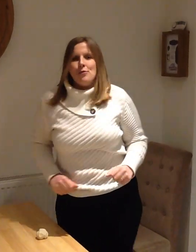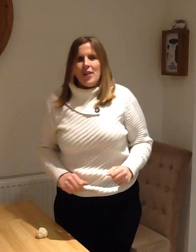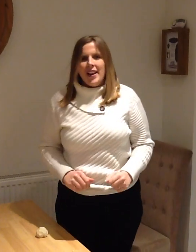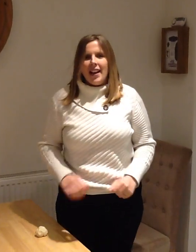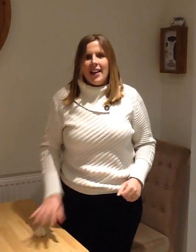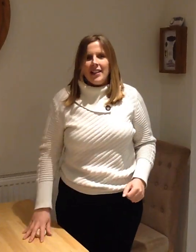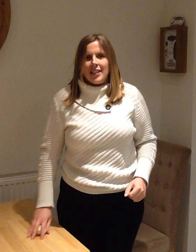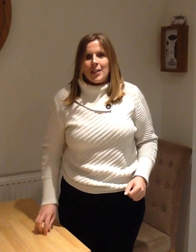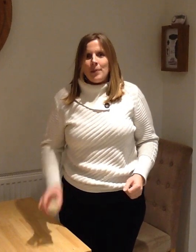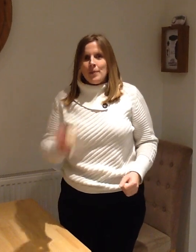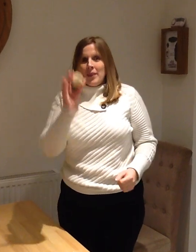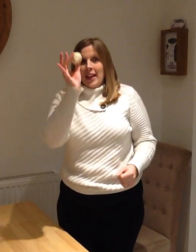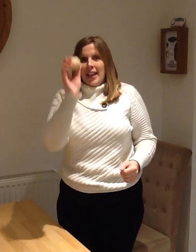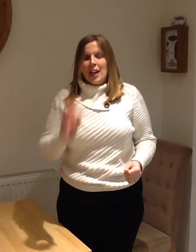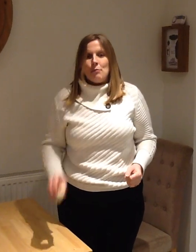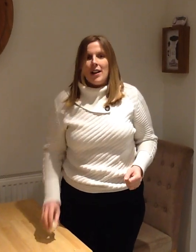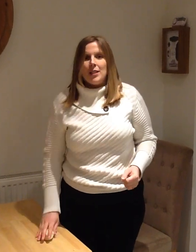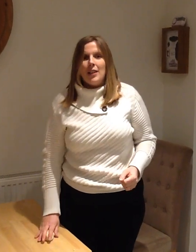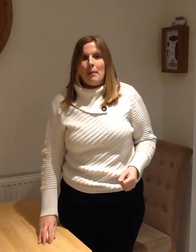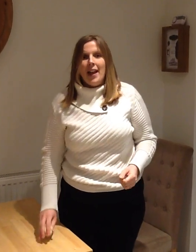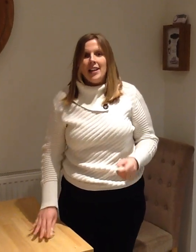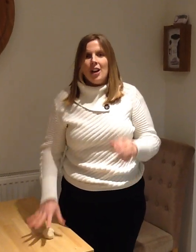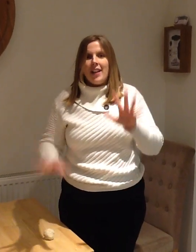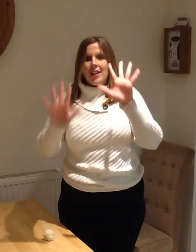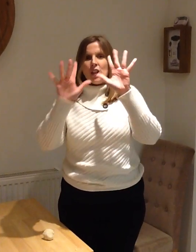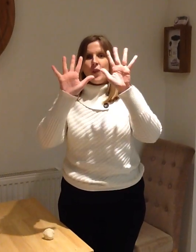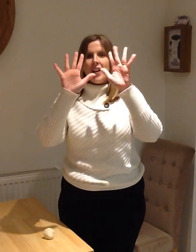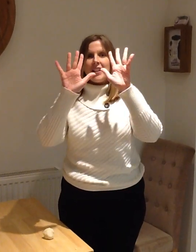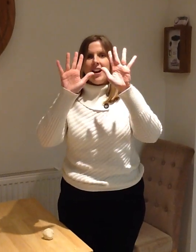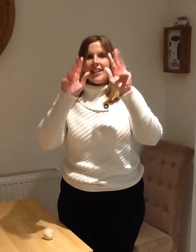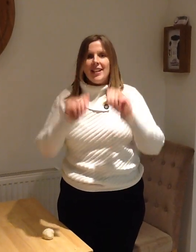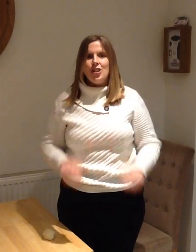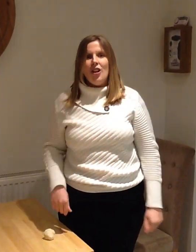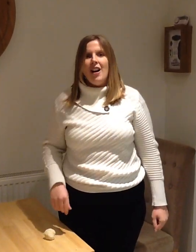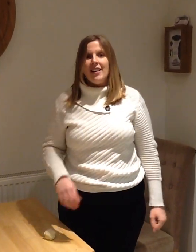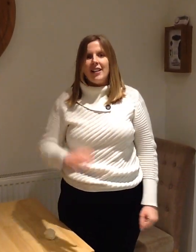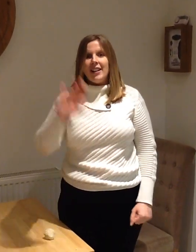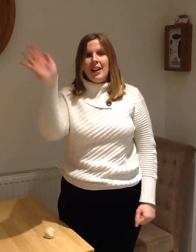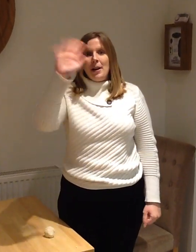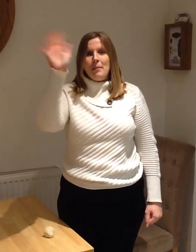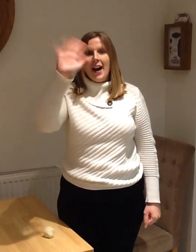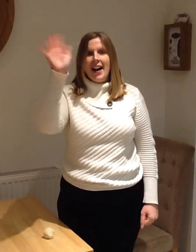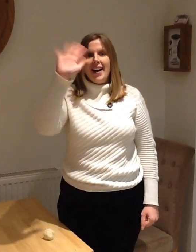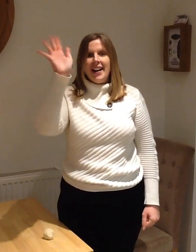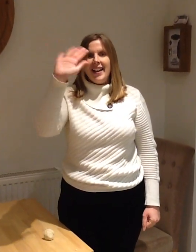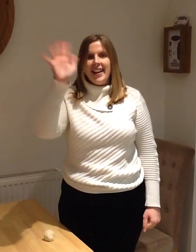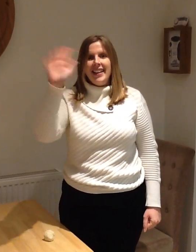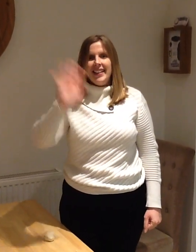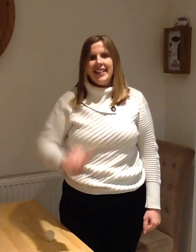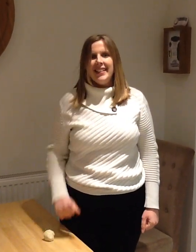Brilliant. Keep practising that Play-Doh. Get those fingers nice and strong. Bye. Bye. Bye. Bye. Bye. Bye. Thank you.